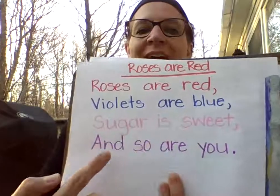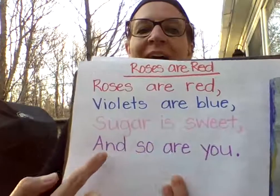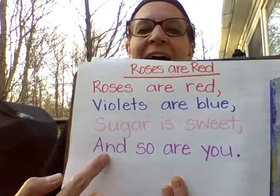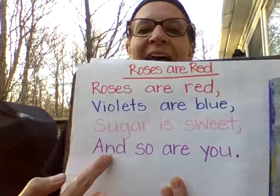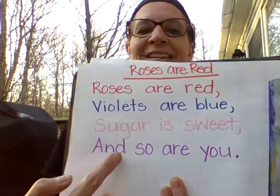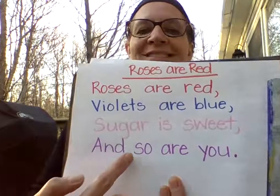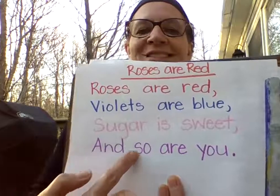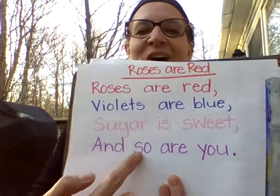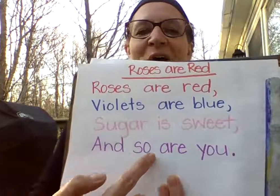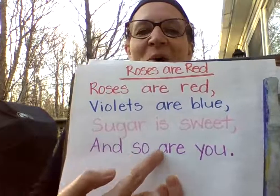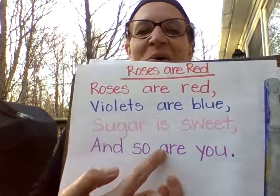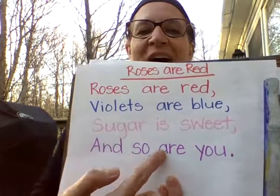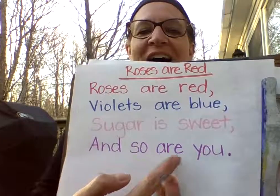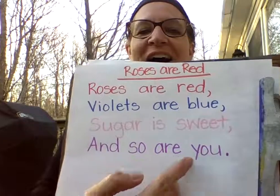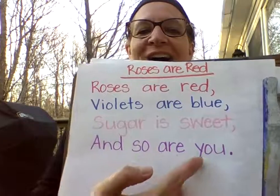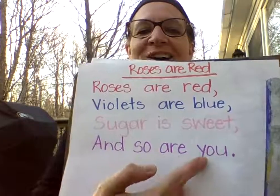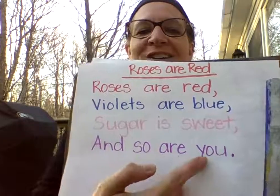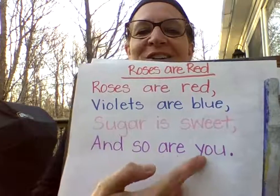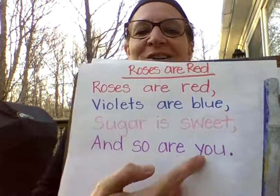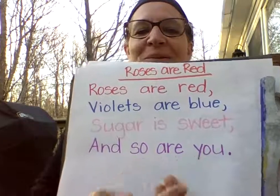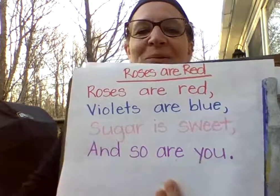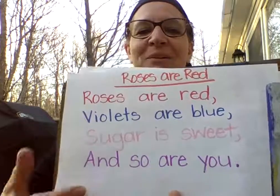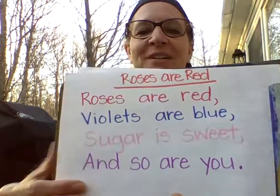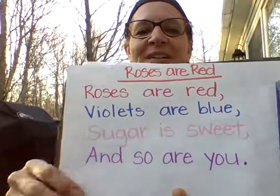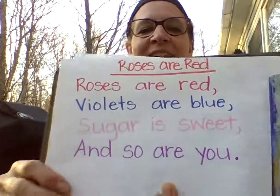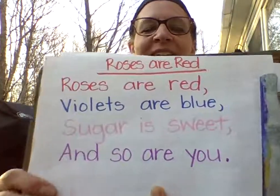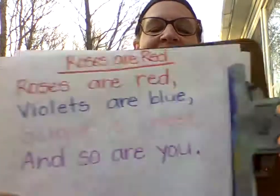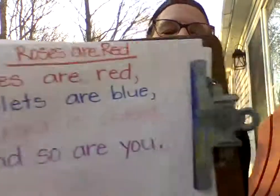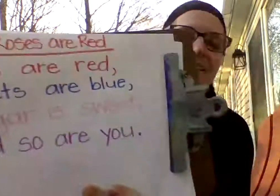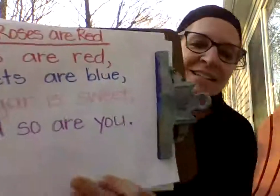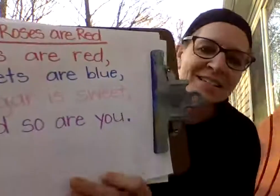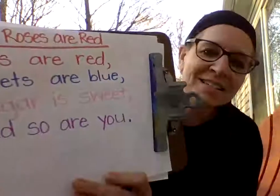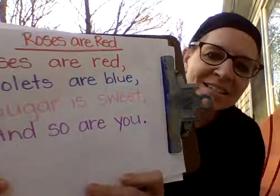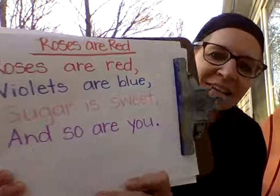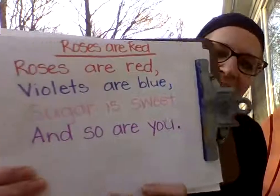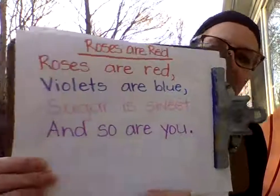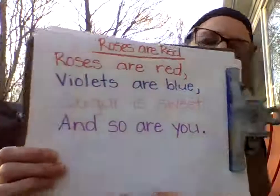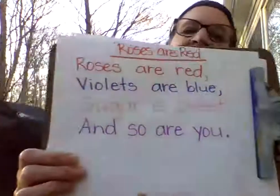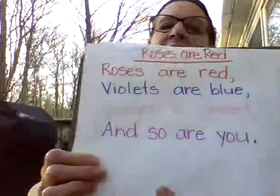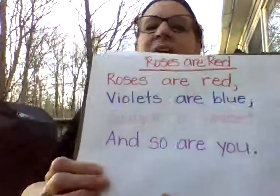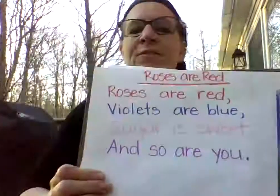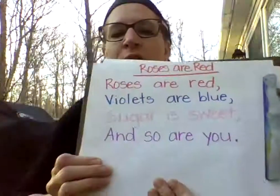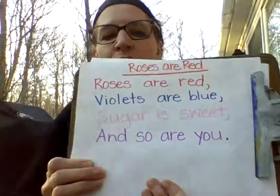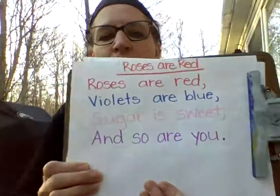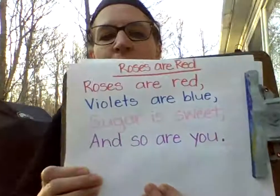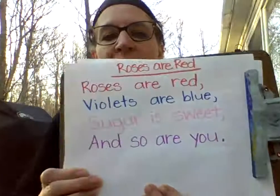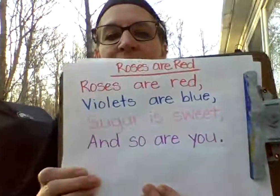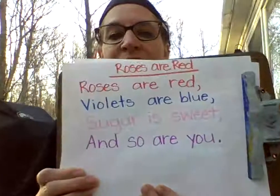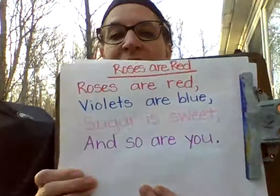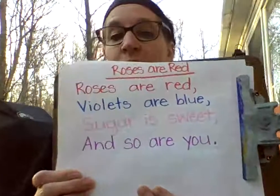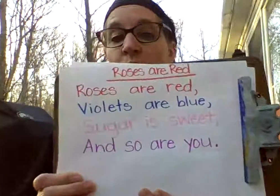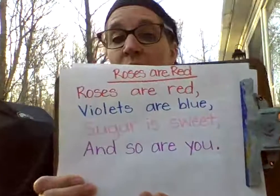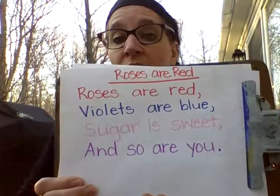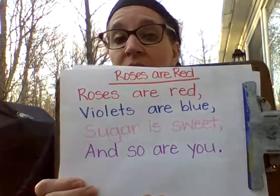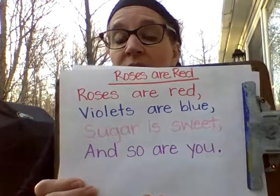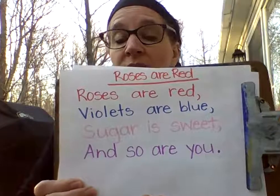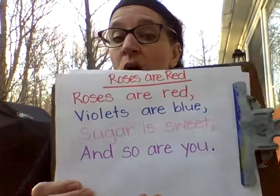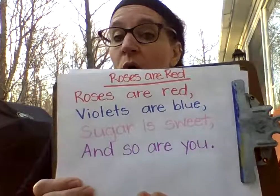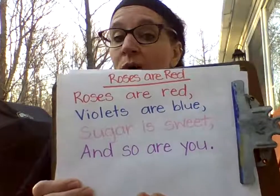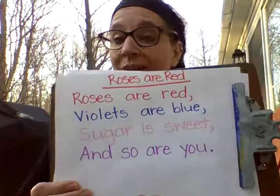And so are you. See if you can find words or